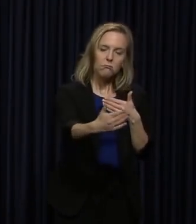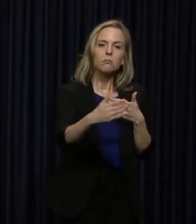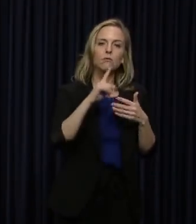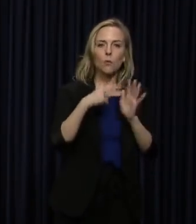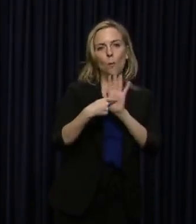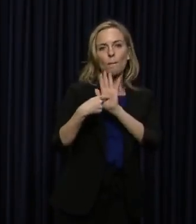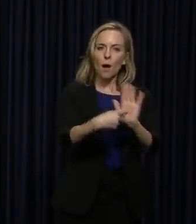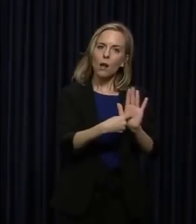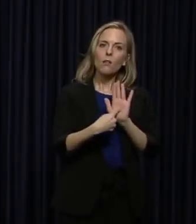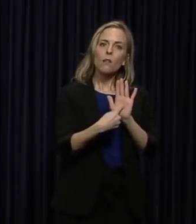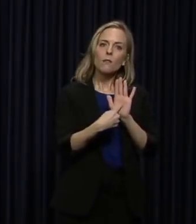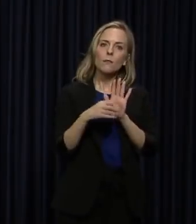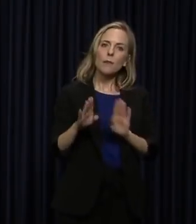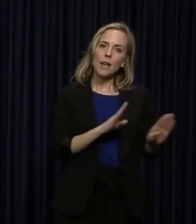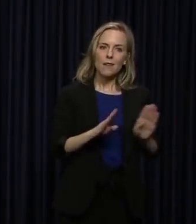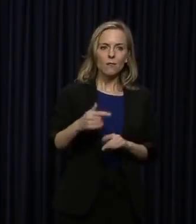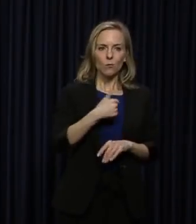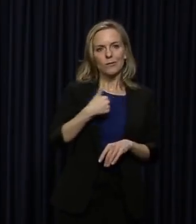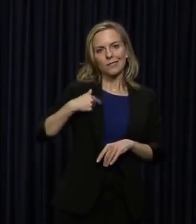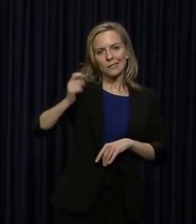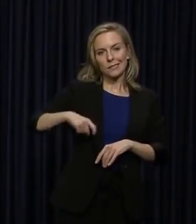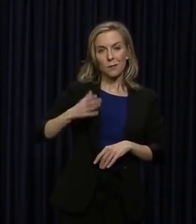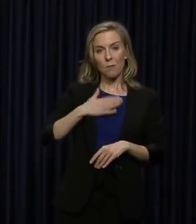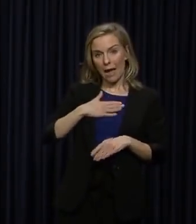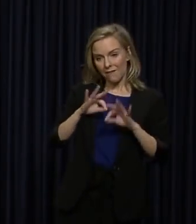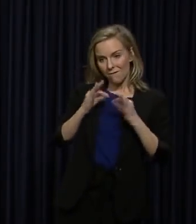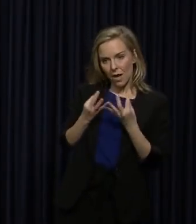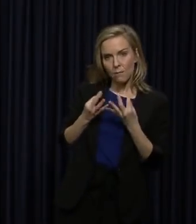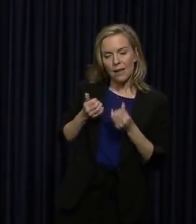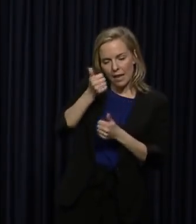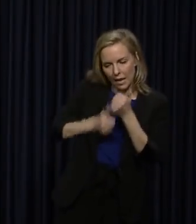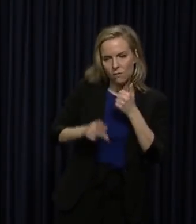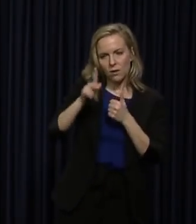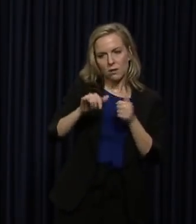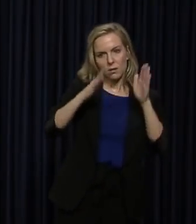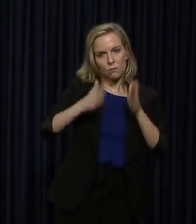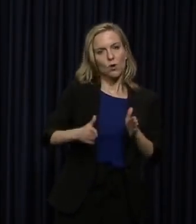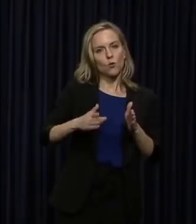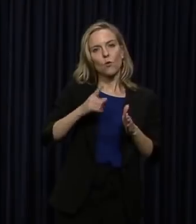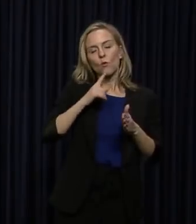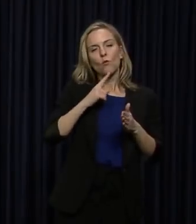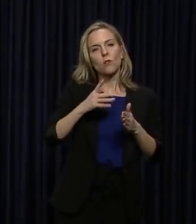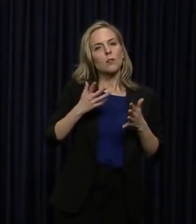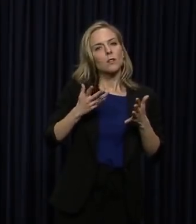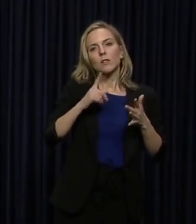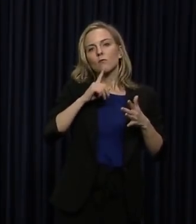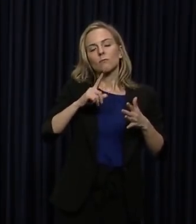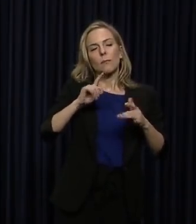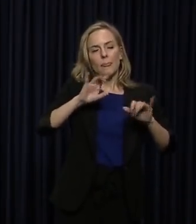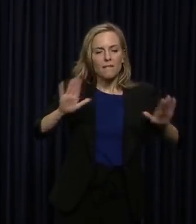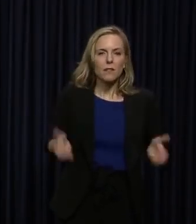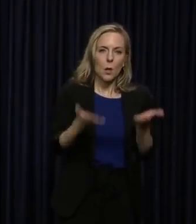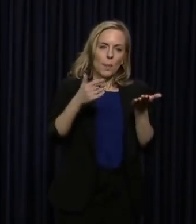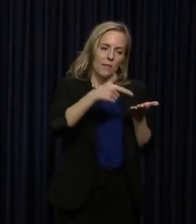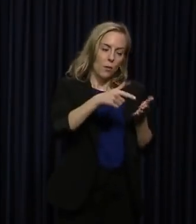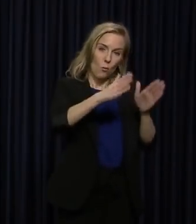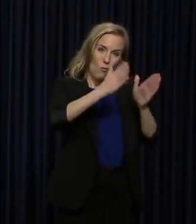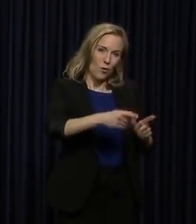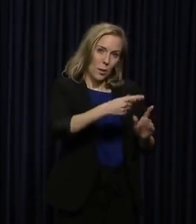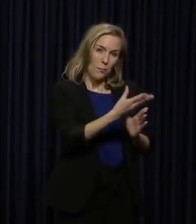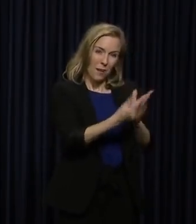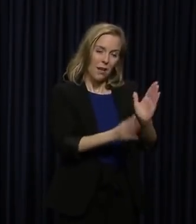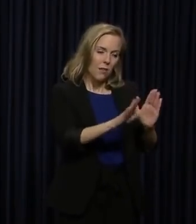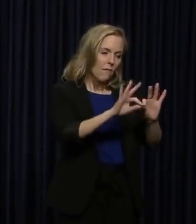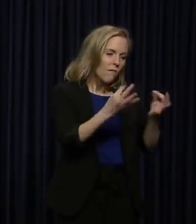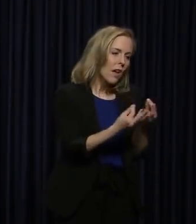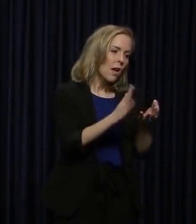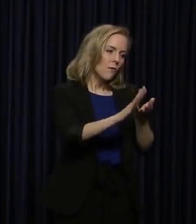that we need. My family and every Kentuckian is lifting up this individual's friends, family and